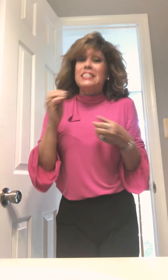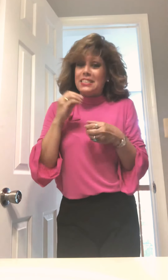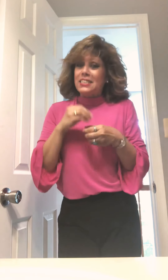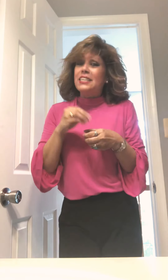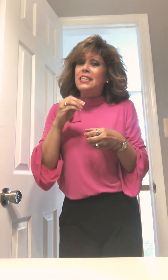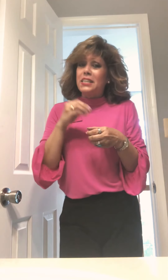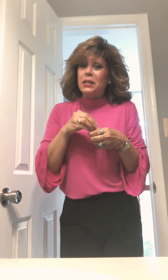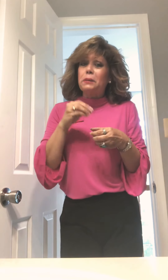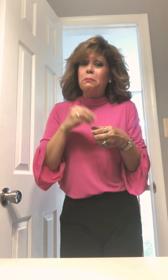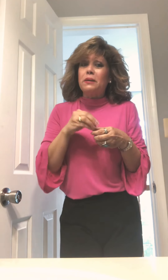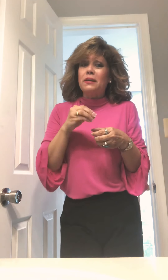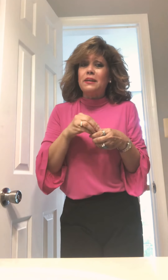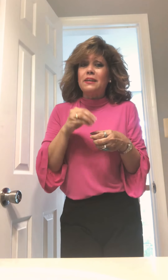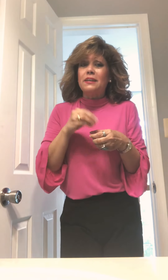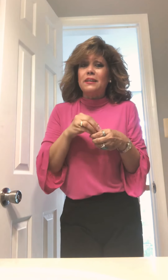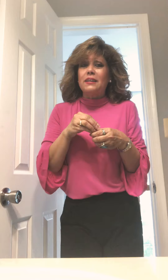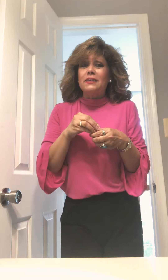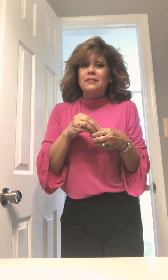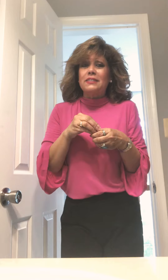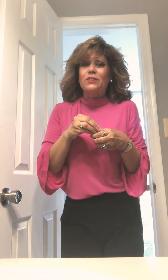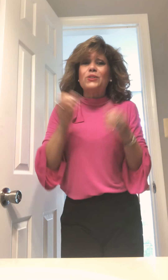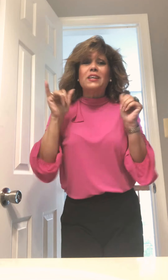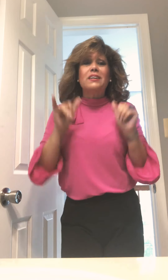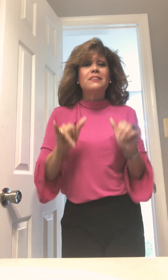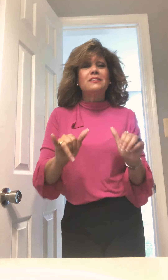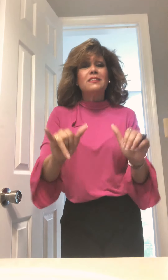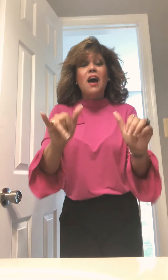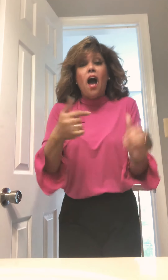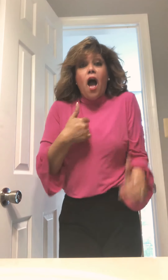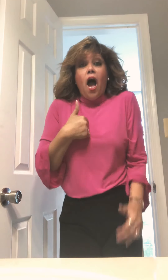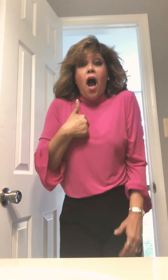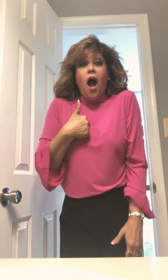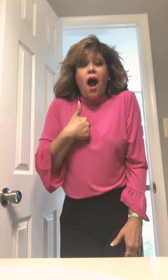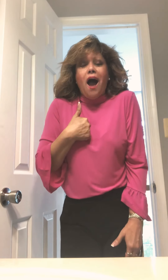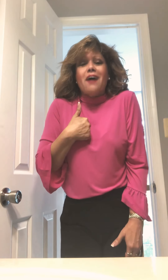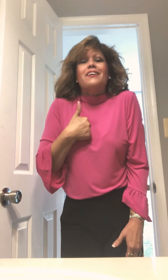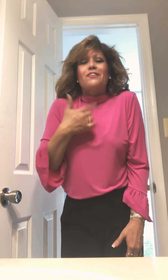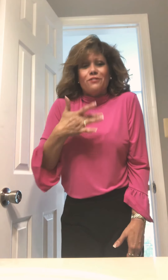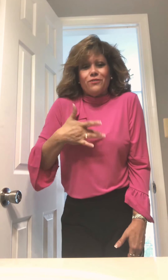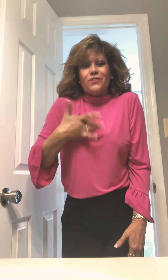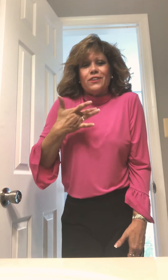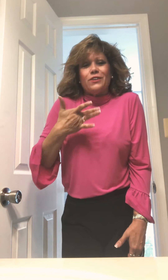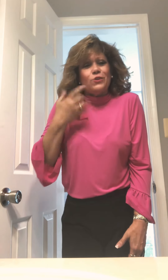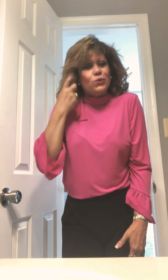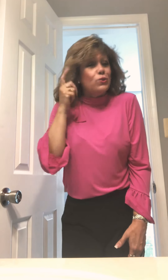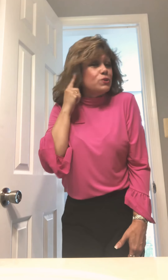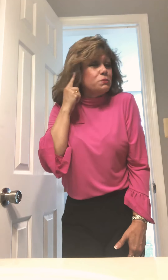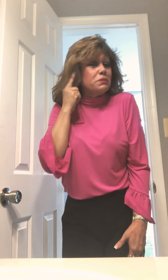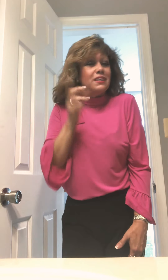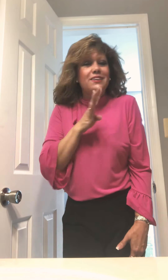Do you feel the stillness? I can hear you speak